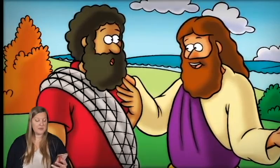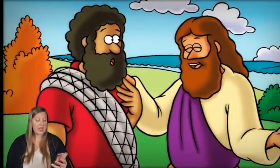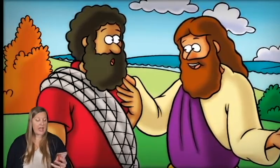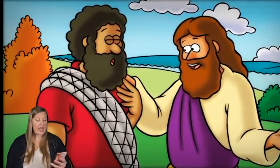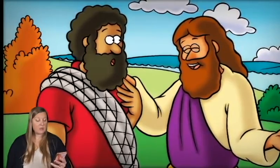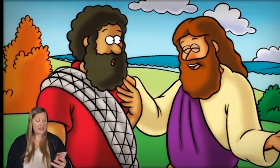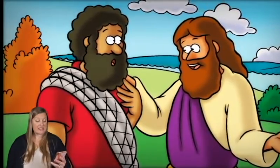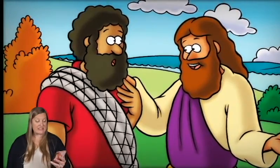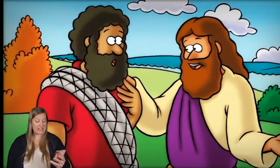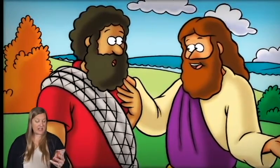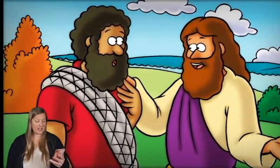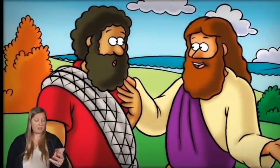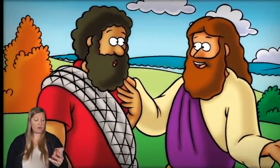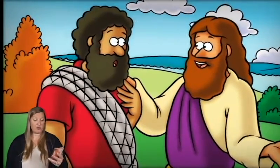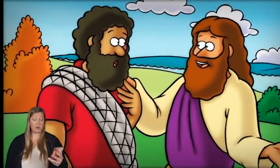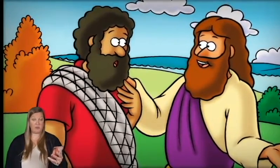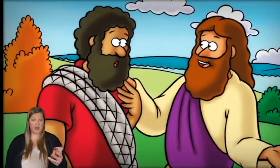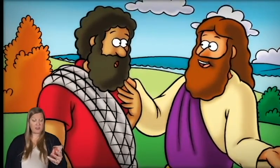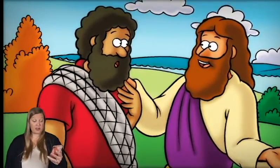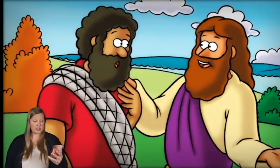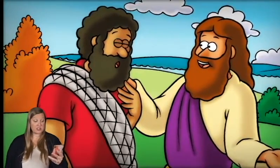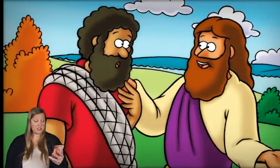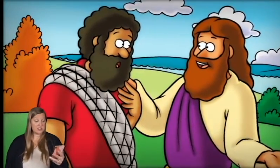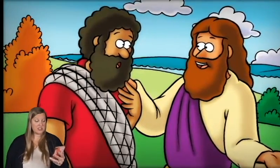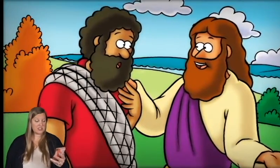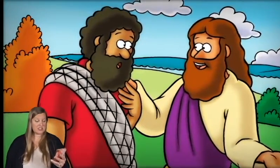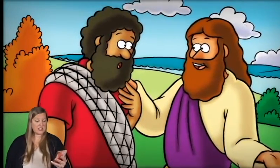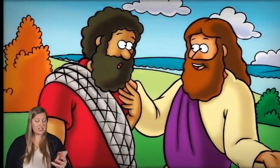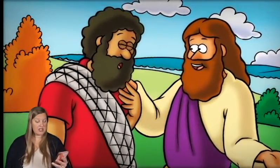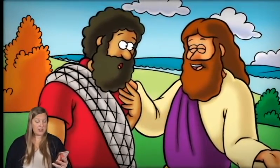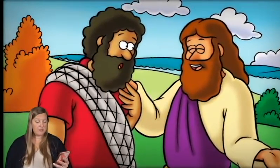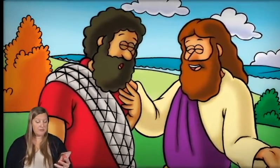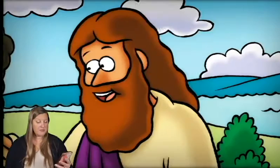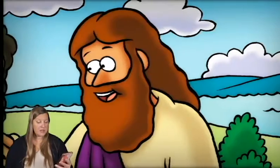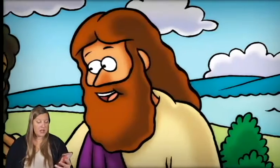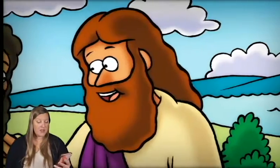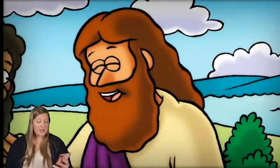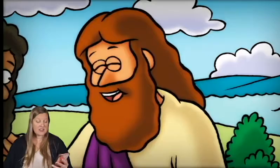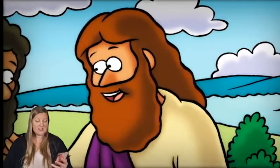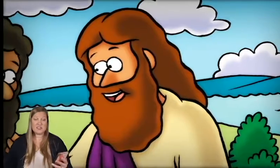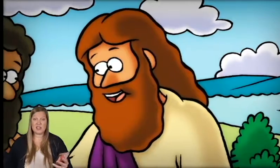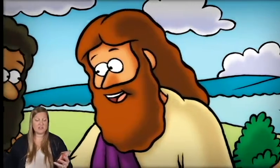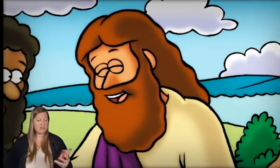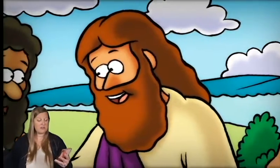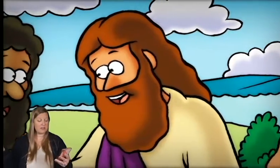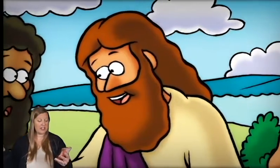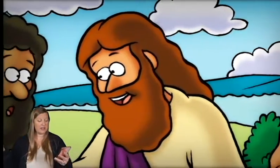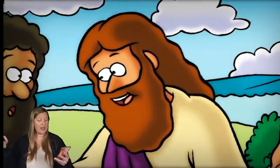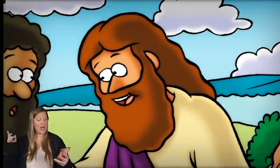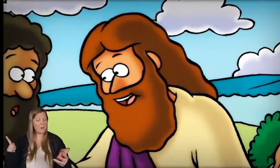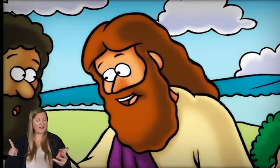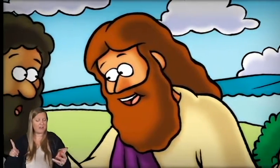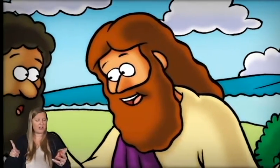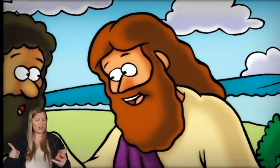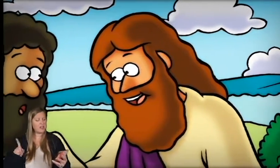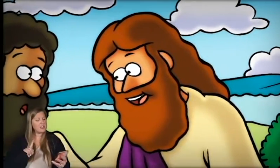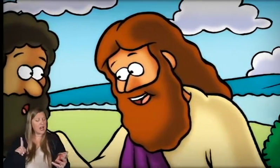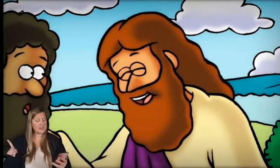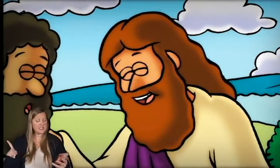And when he said, for our mothers, Jesus said to him, then the sons are free. However, not to